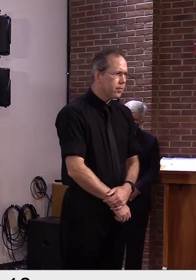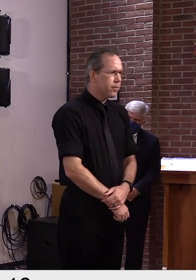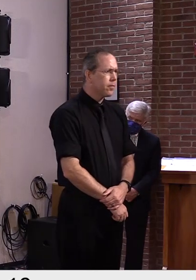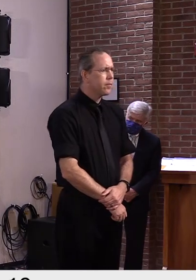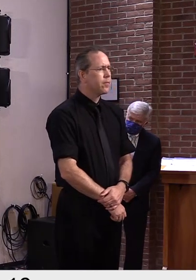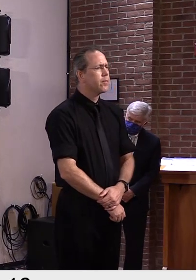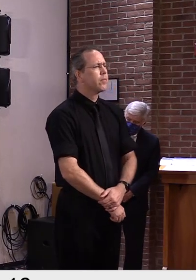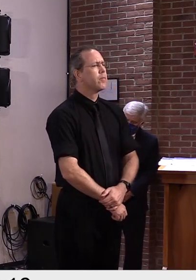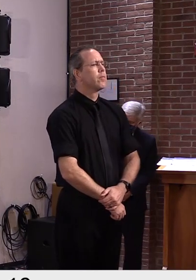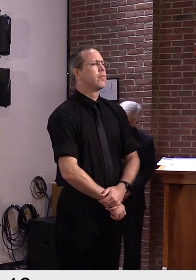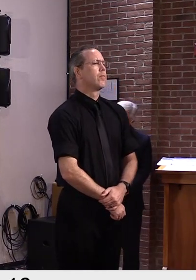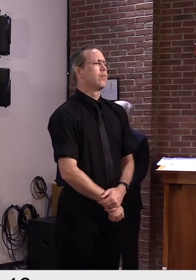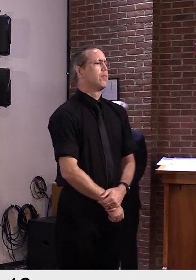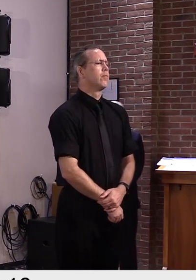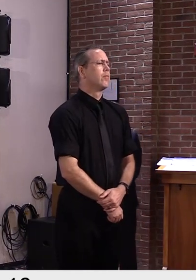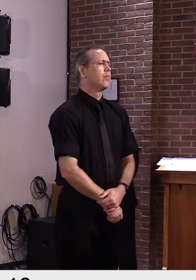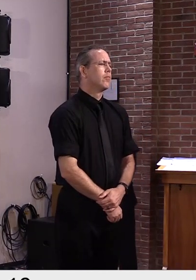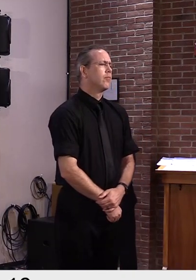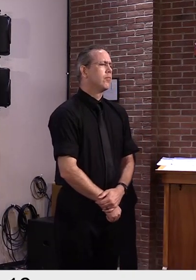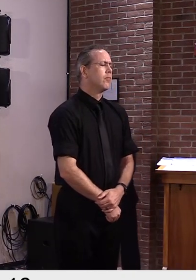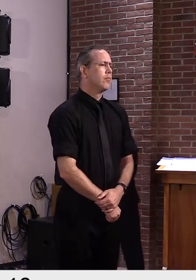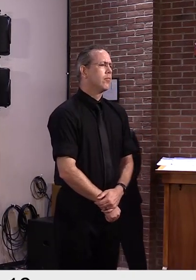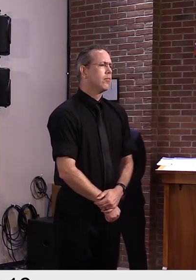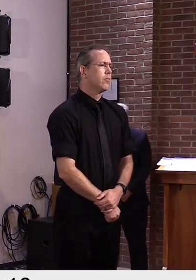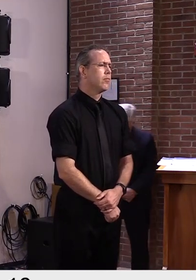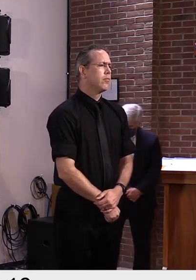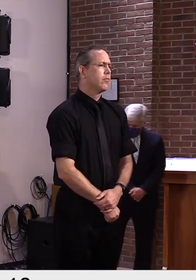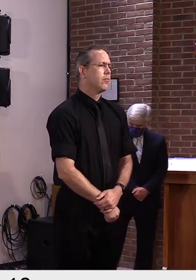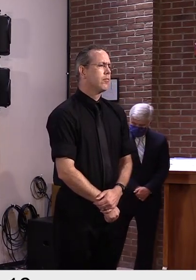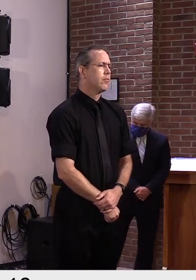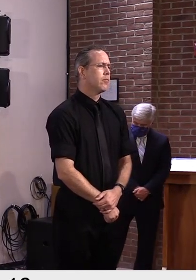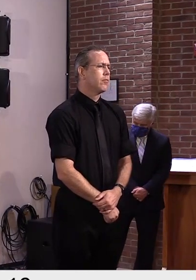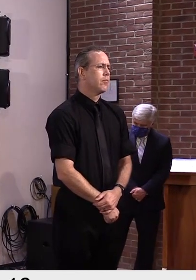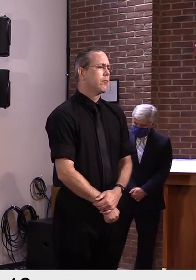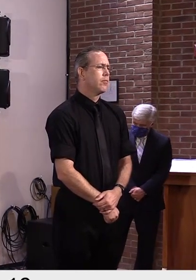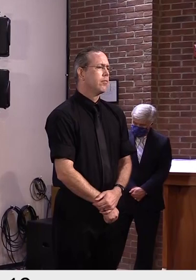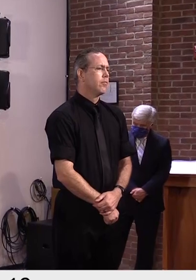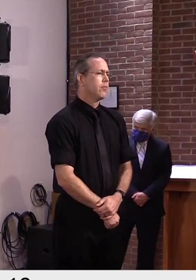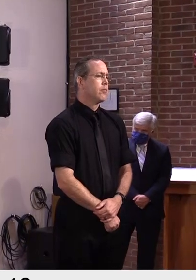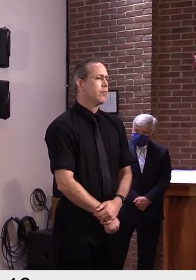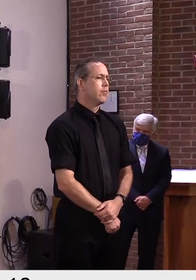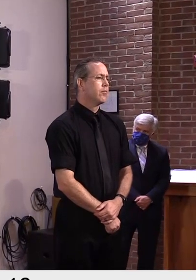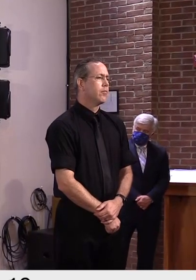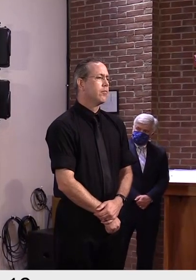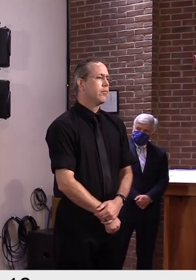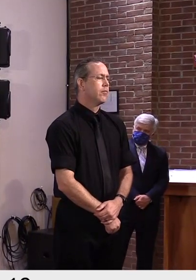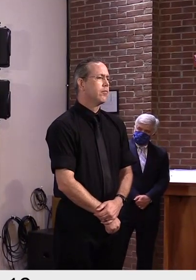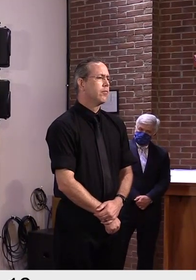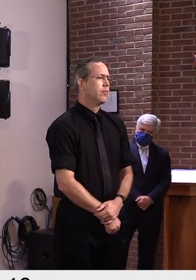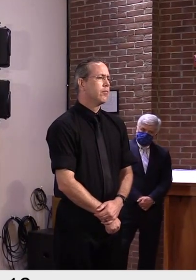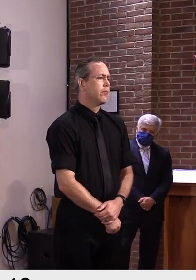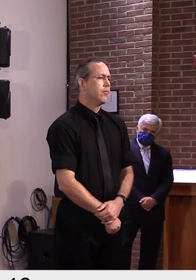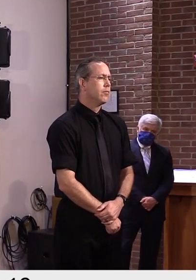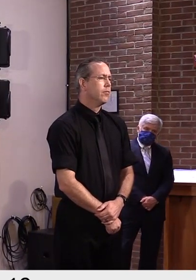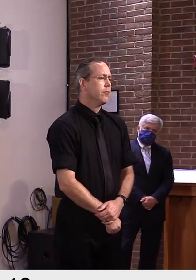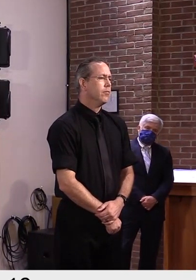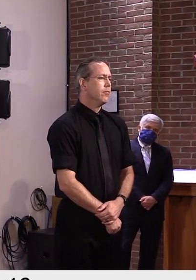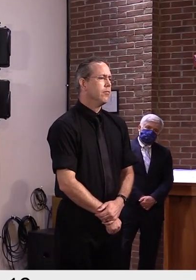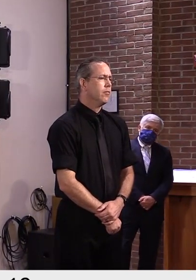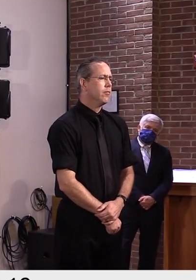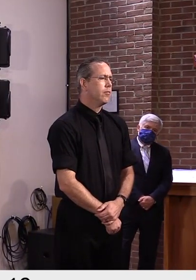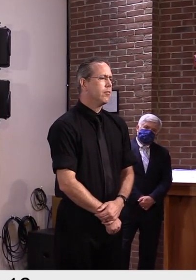I'm wondering what, uh, the health department is doing to plan ahead for the rollout of the vaccine.